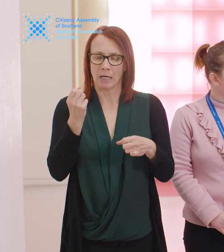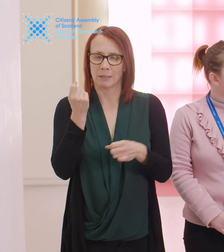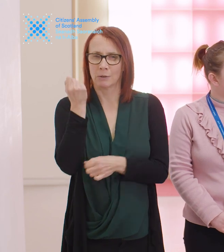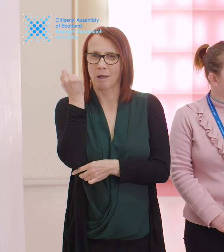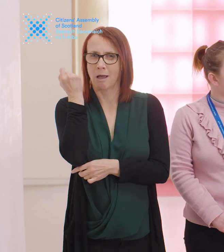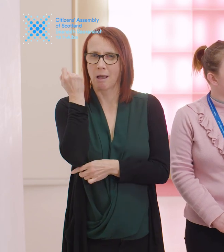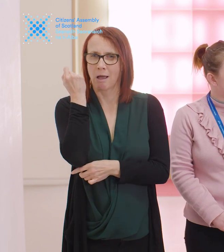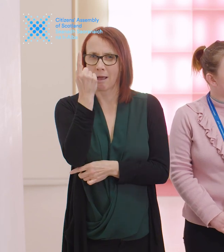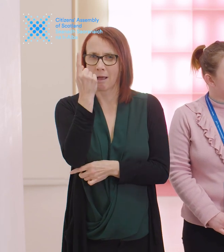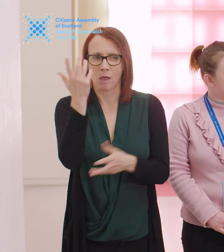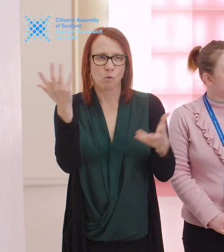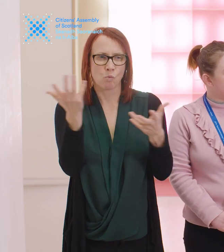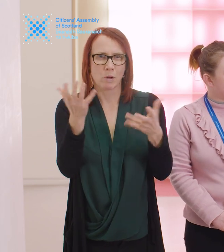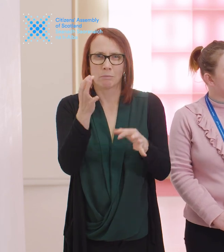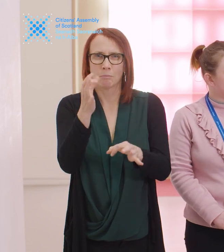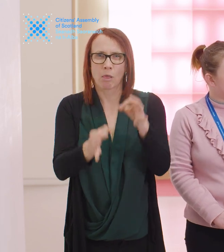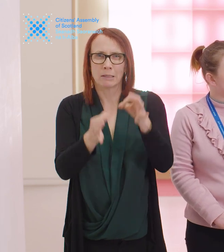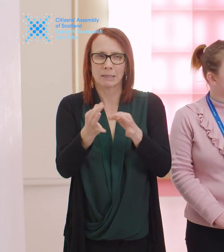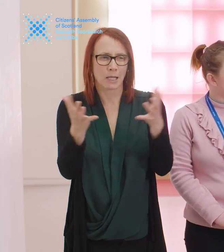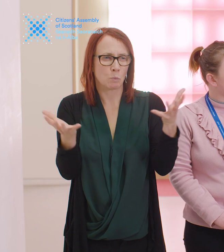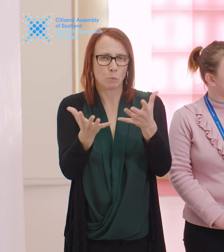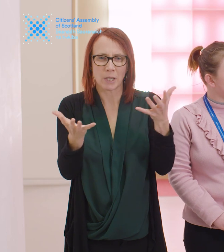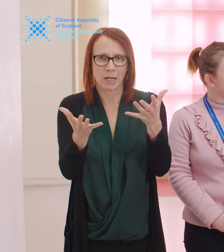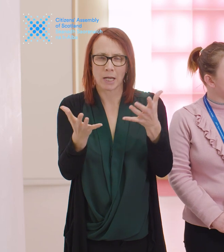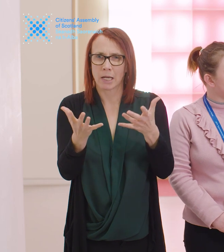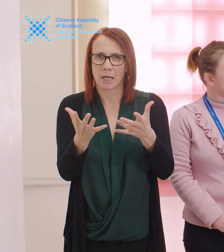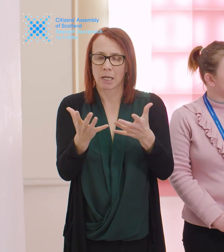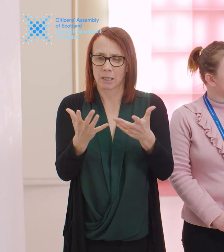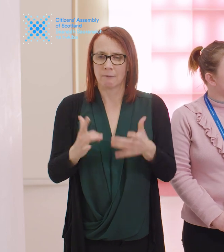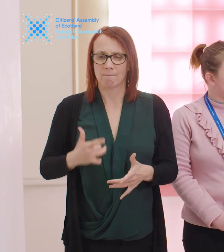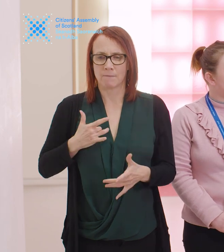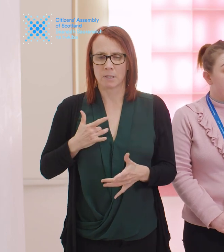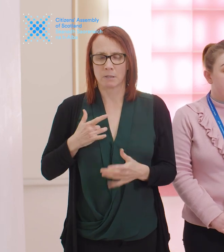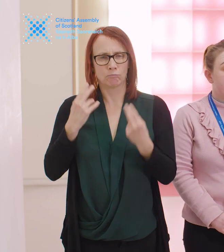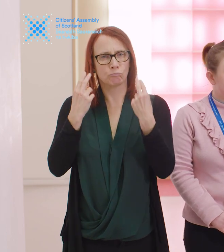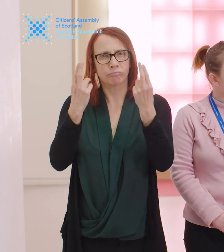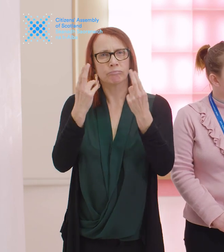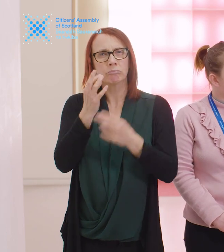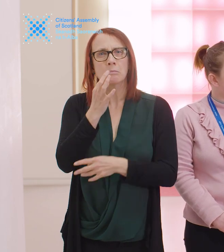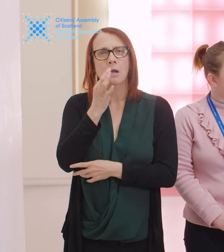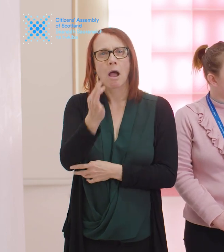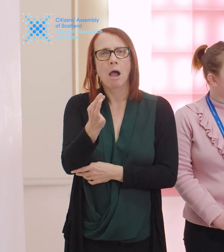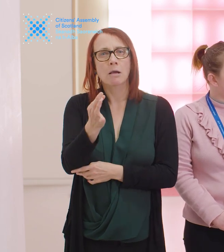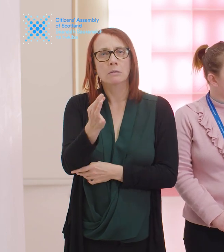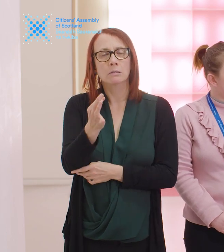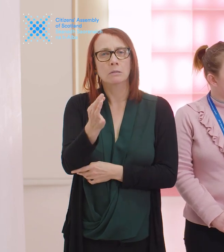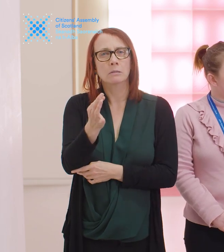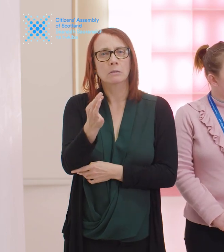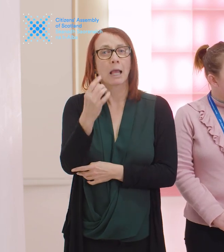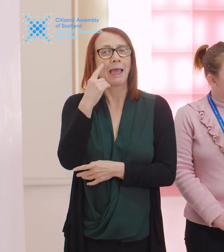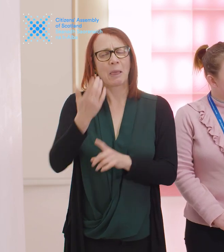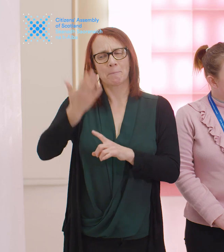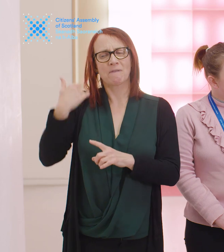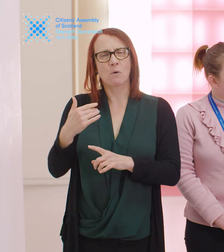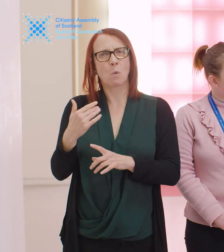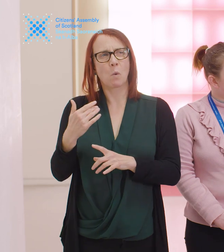really where the politics lies in all these things and that to ask those questions if you want change. I think before there might